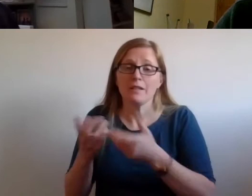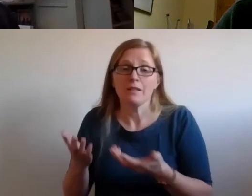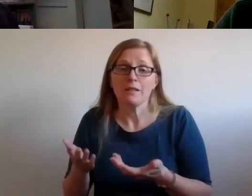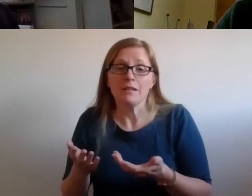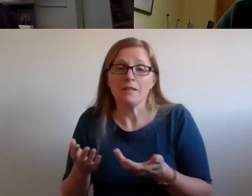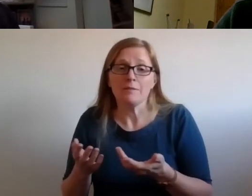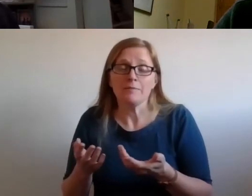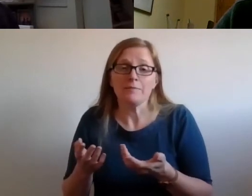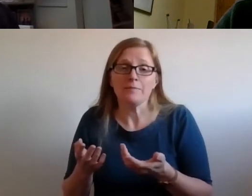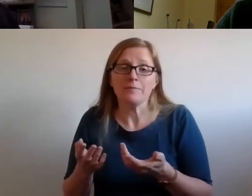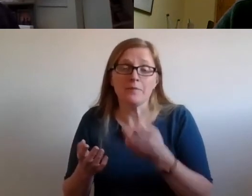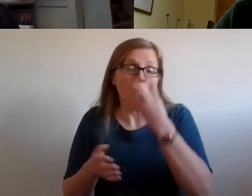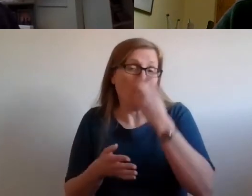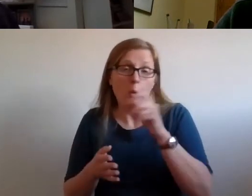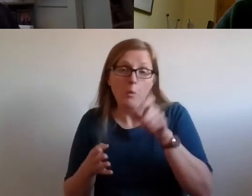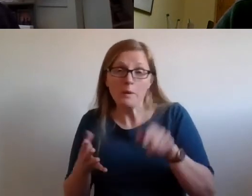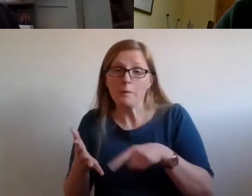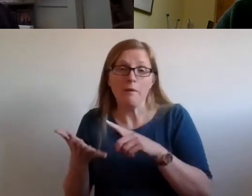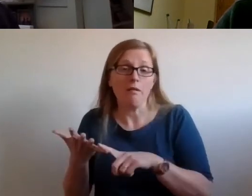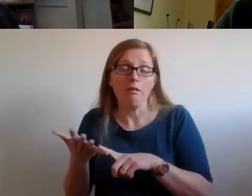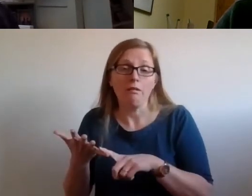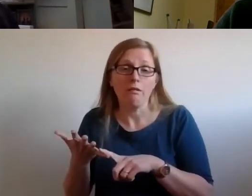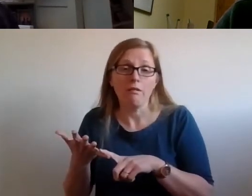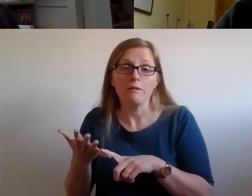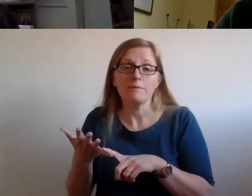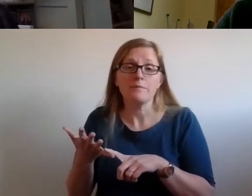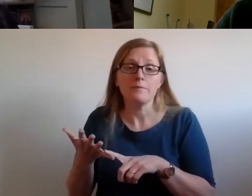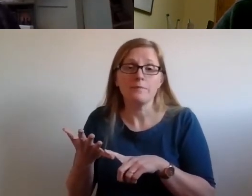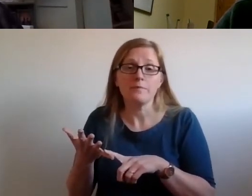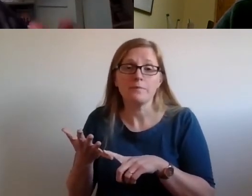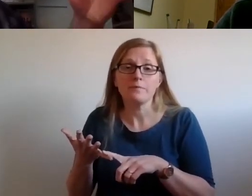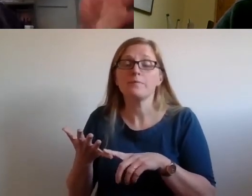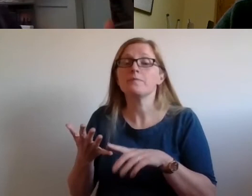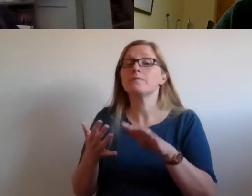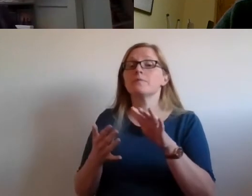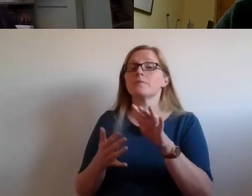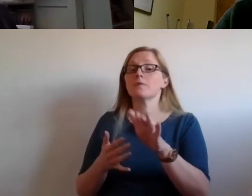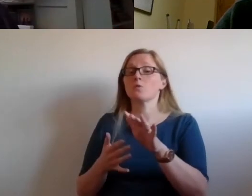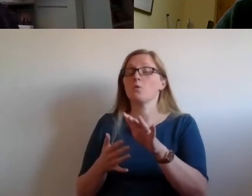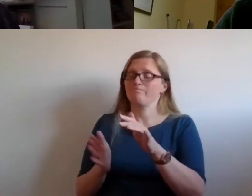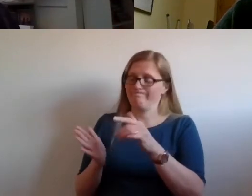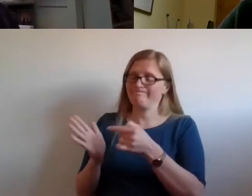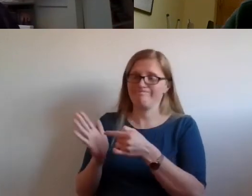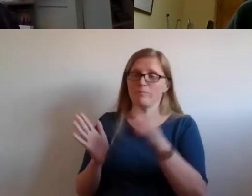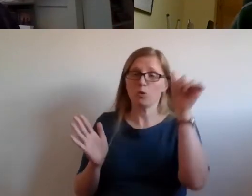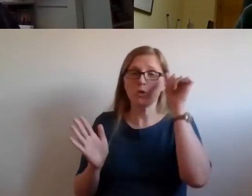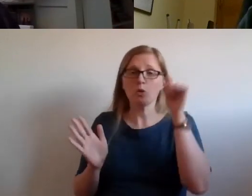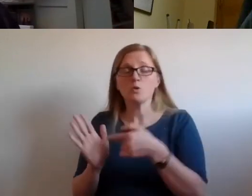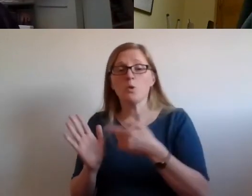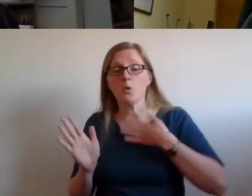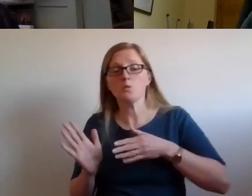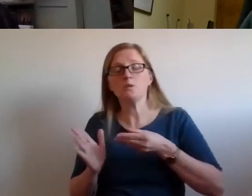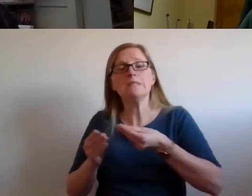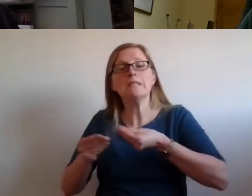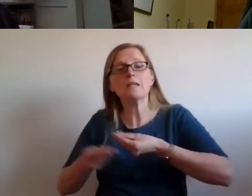that not only do we incorporate the covenant on economic and social rights, which belong to everyone, but also the